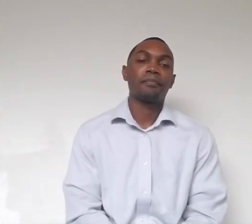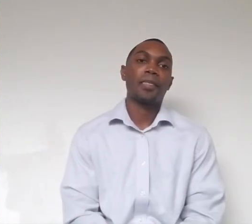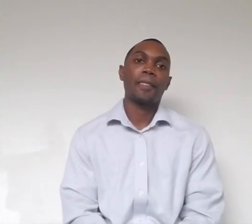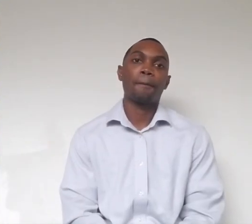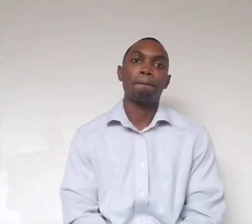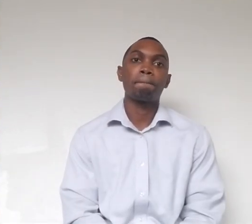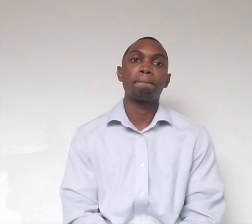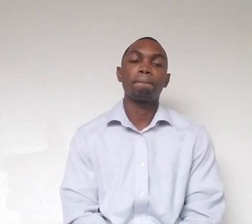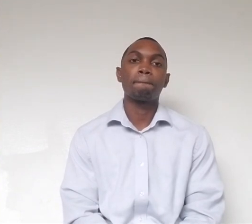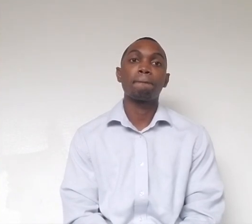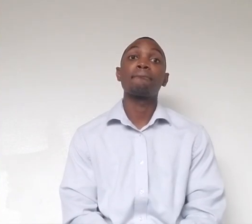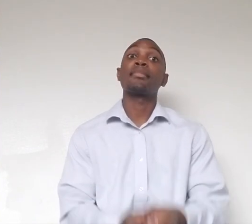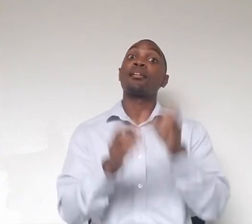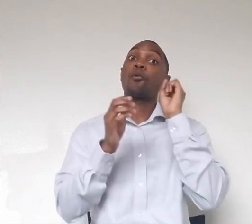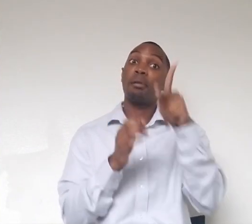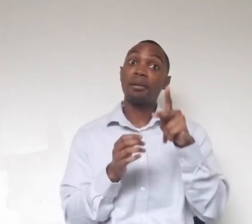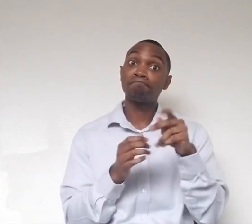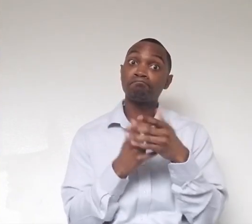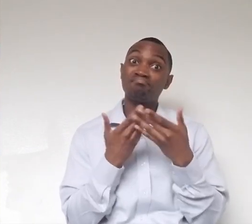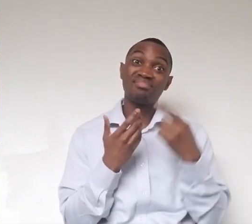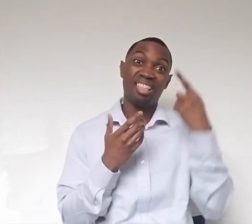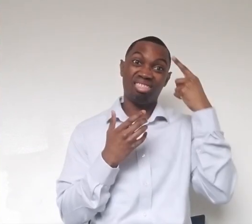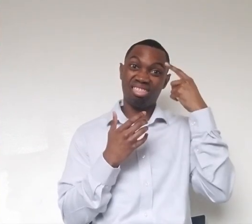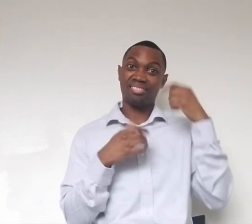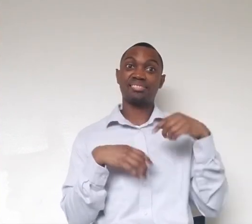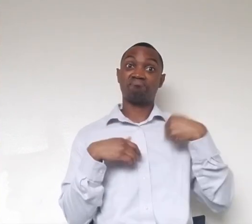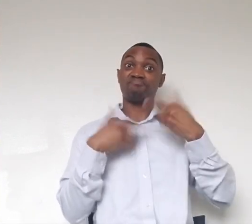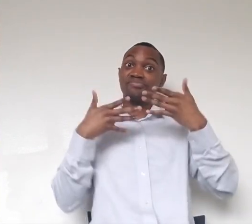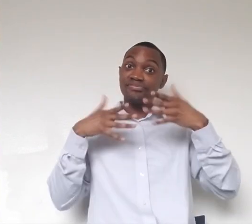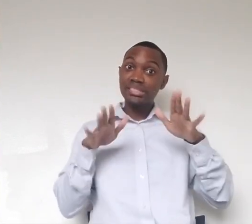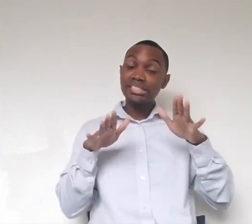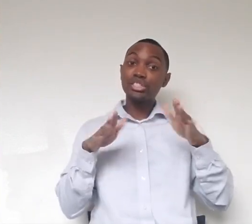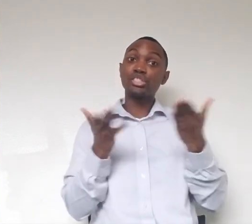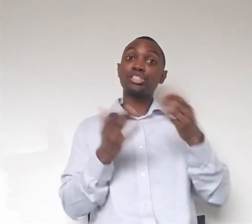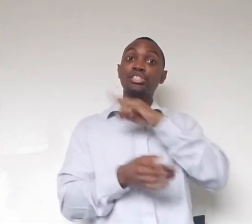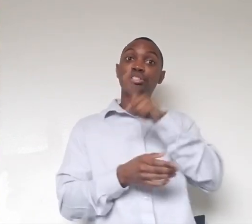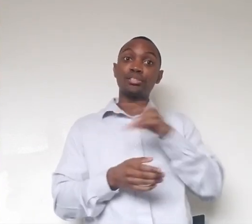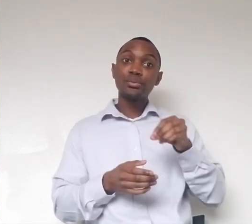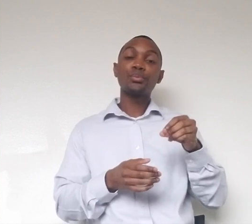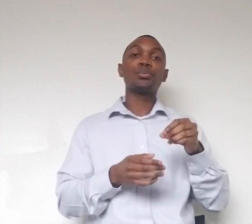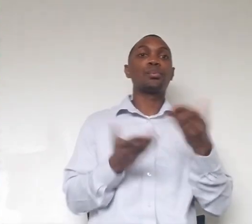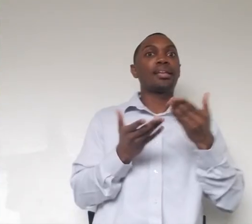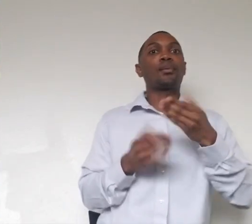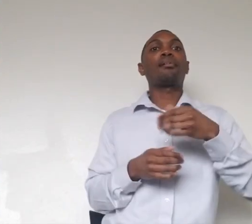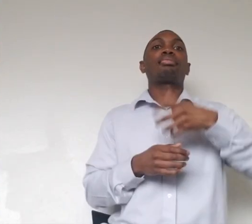All right. I think that is going to about do it for us here at the Cincinnati Zoo Lion Habitat. Thank you so much for joining